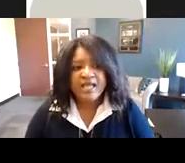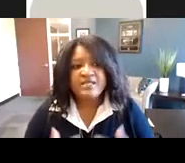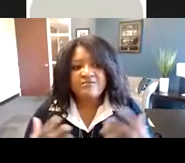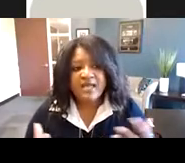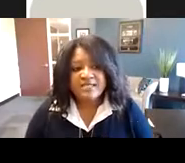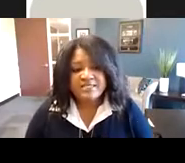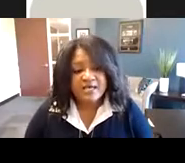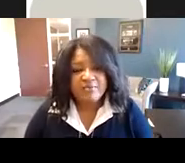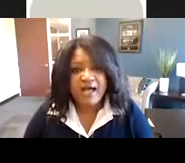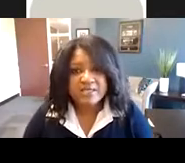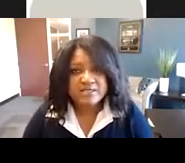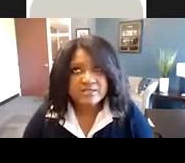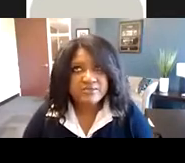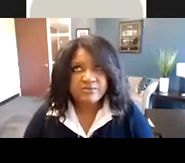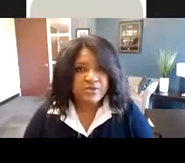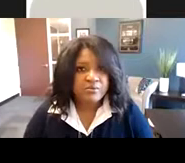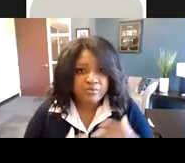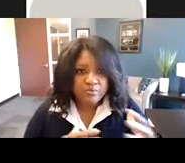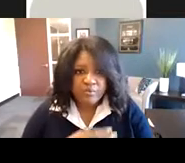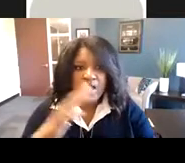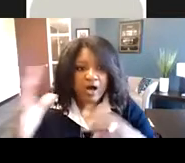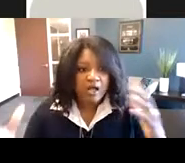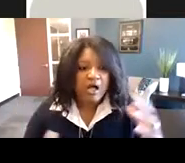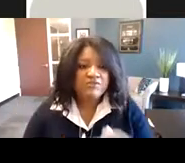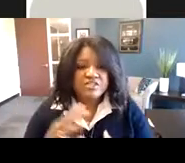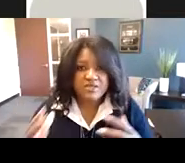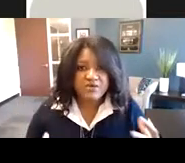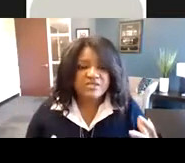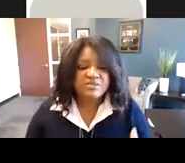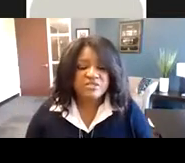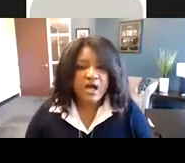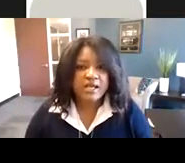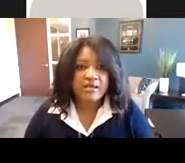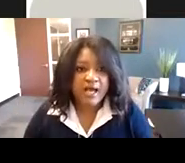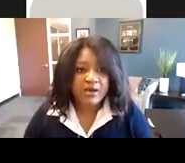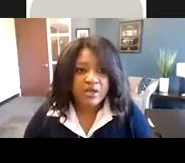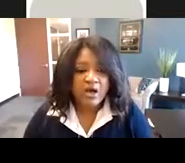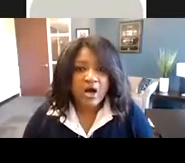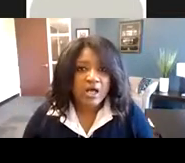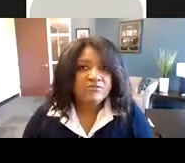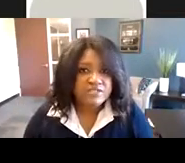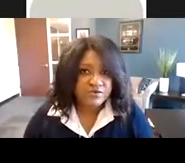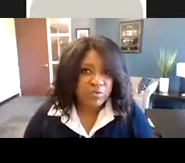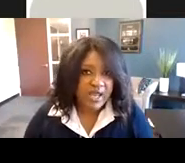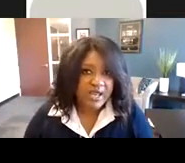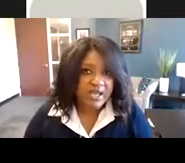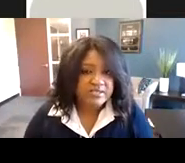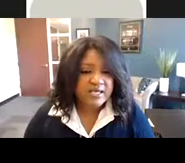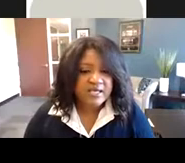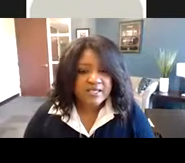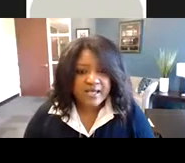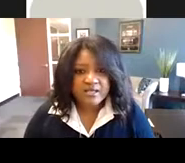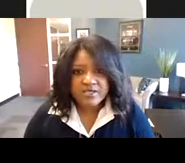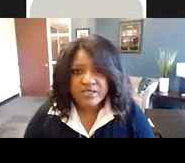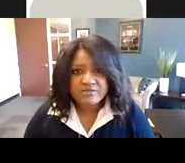And then finally, tech bias. So, you know, we all, all of the speakers have been talking about all of the different ways